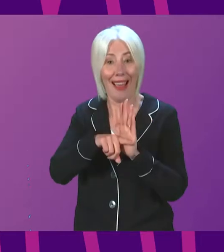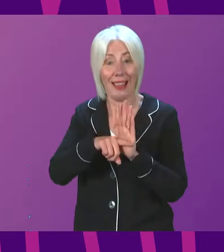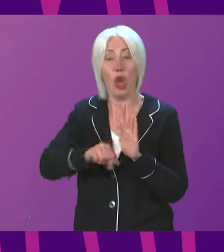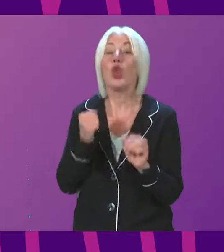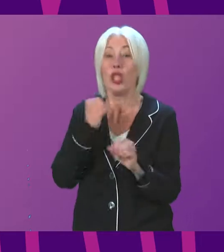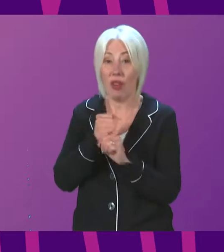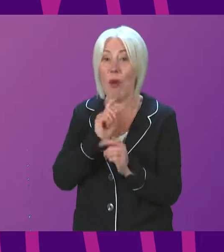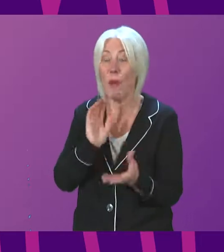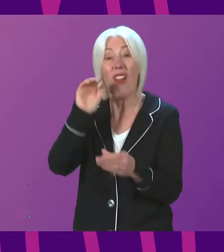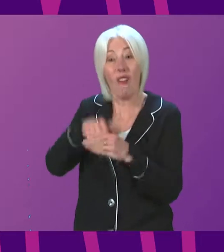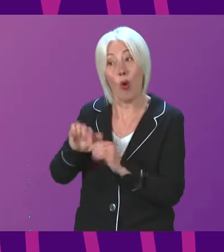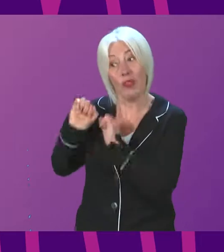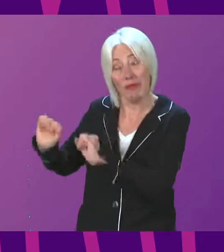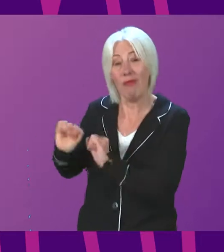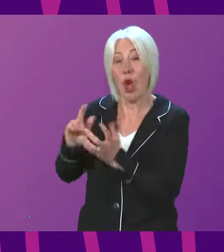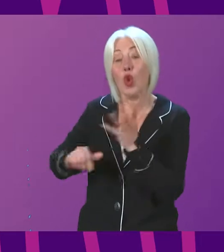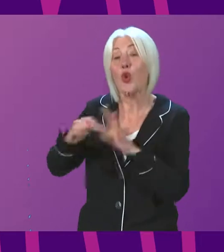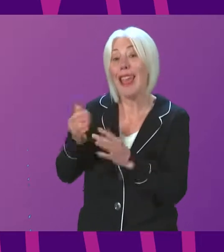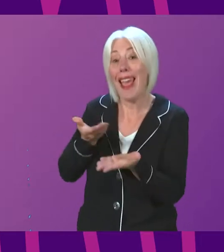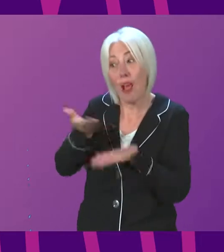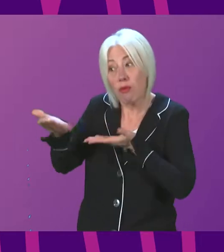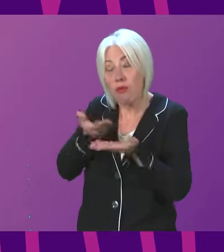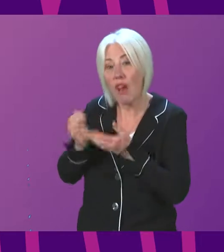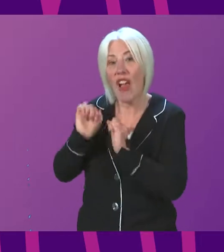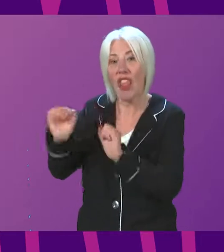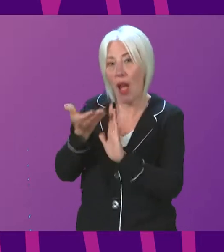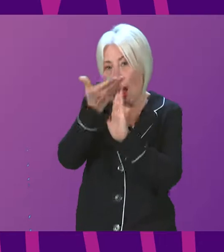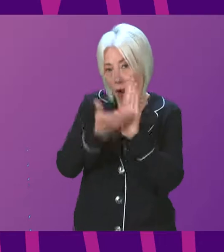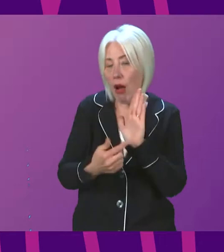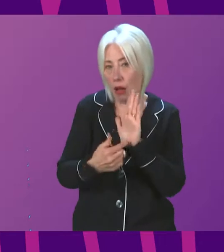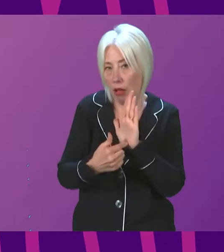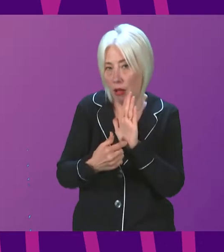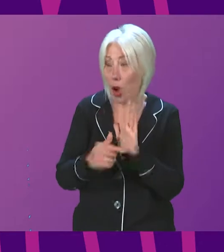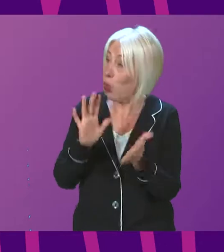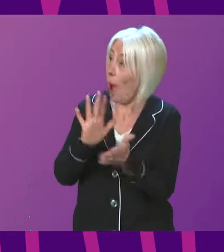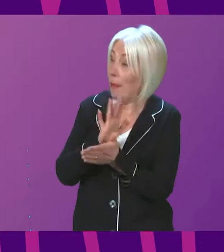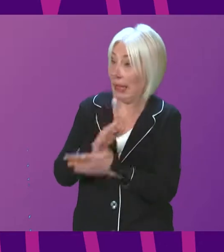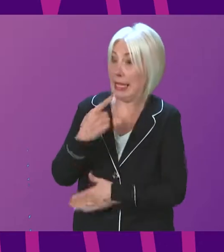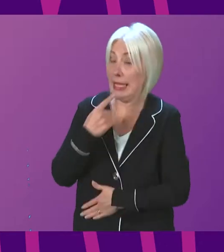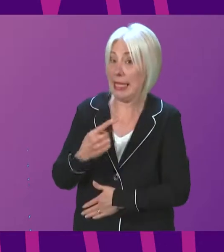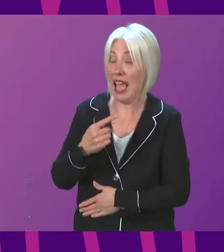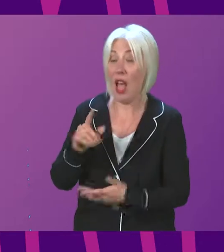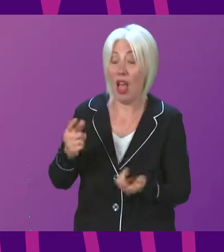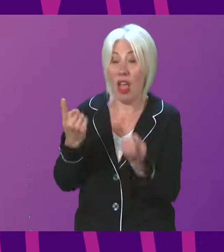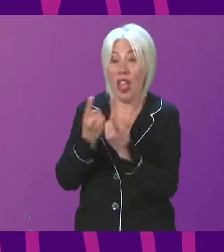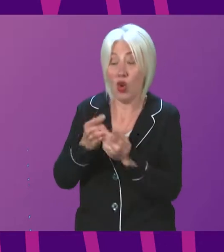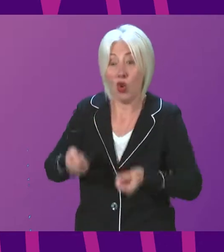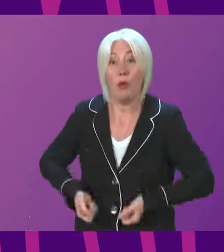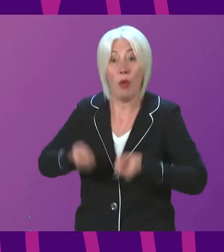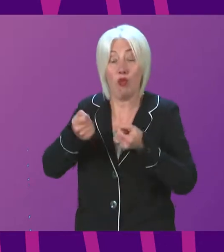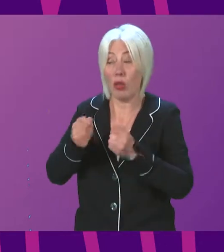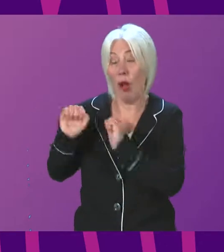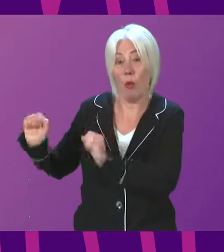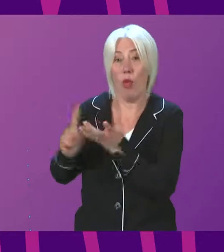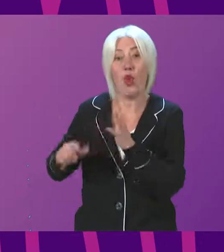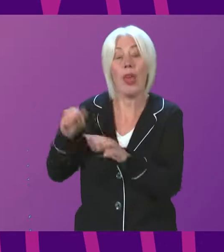a consultee on the UK Inquiry draft terms of reference. I am pleased to note that the points we have raised with the UK Government have been adopted